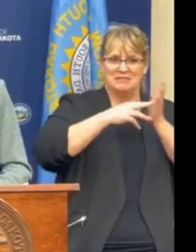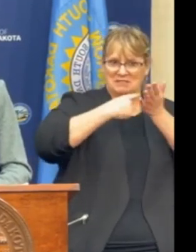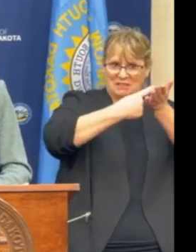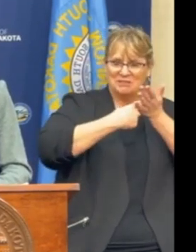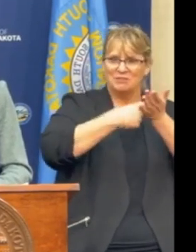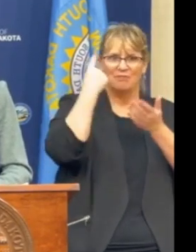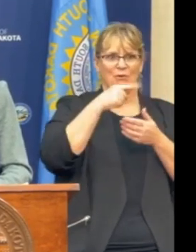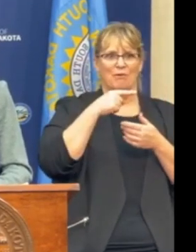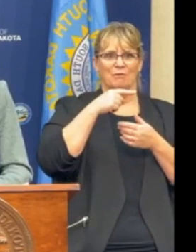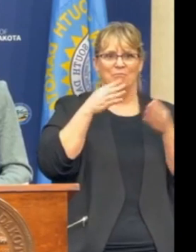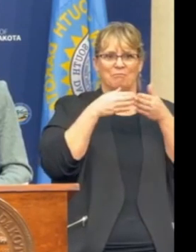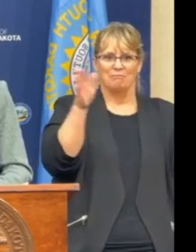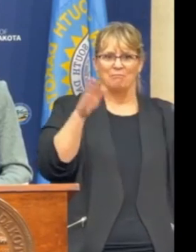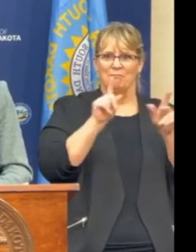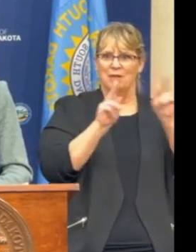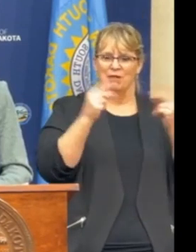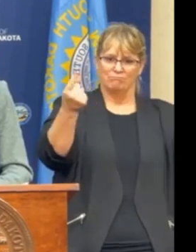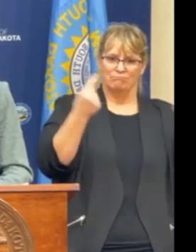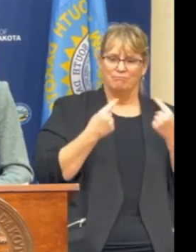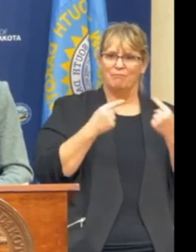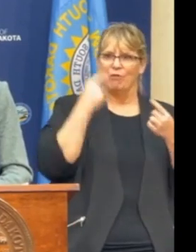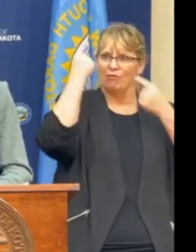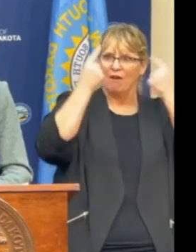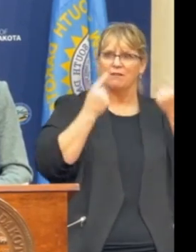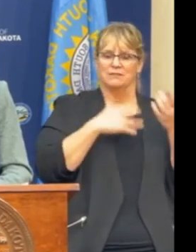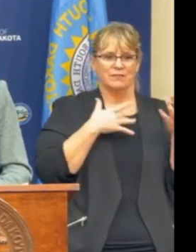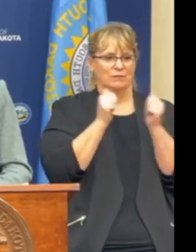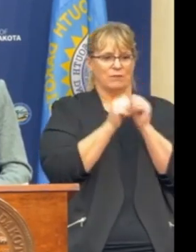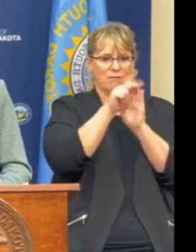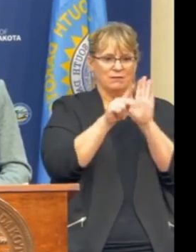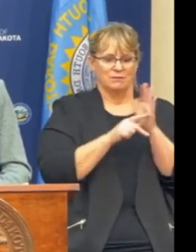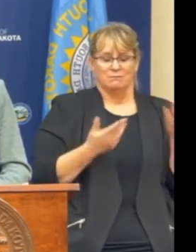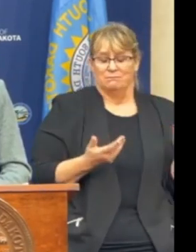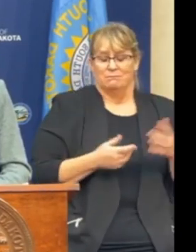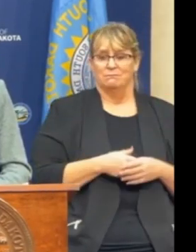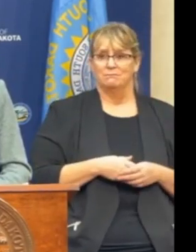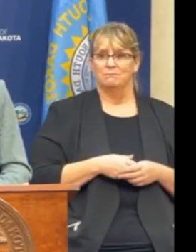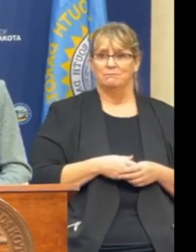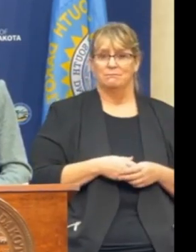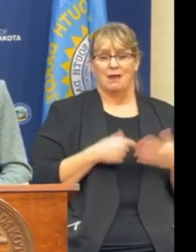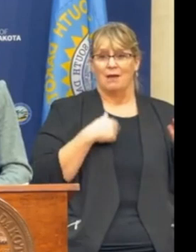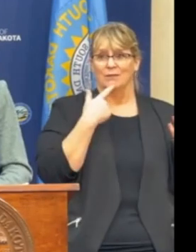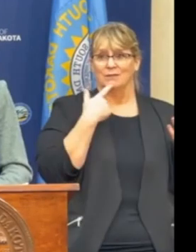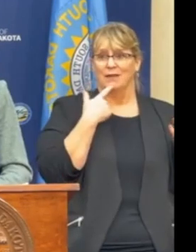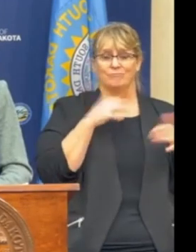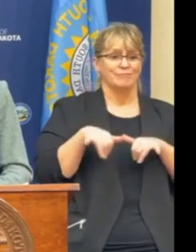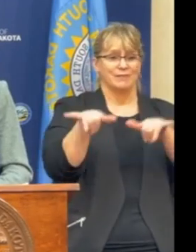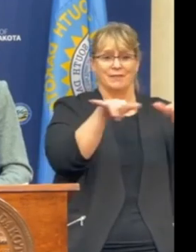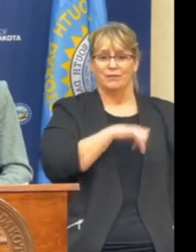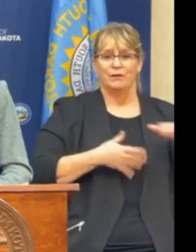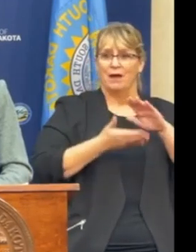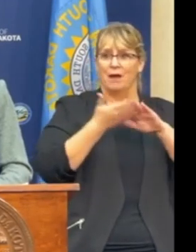opportunity for the public to come and tell us their thoughts and feelings on these policies as well. And I would say standard operating